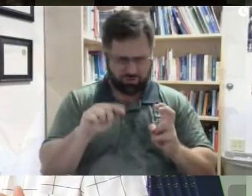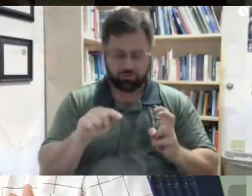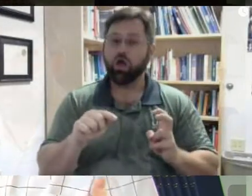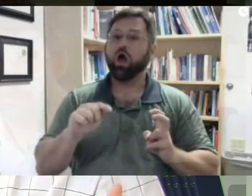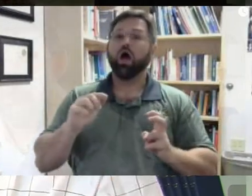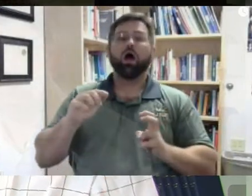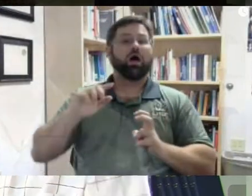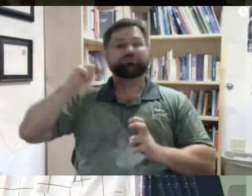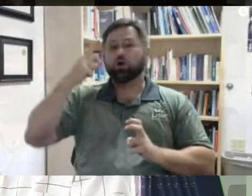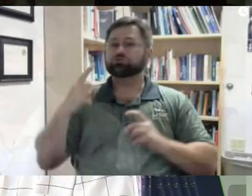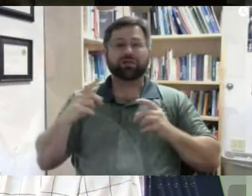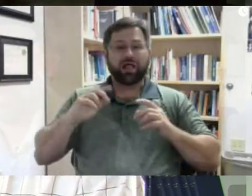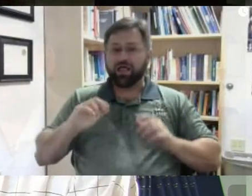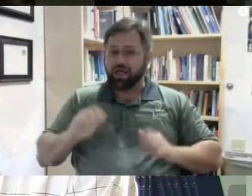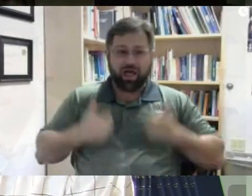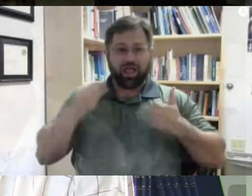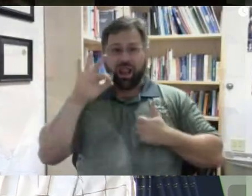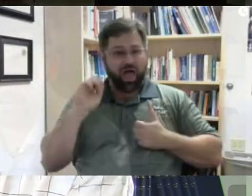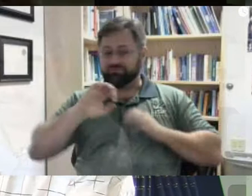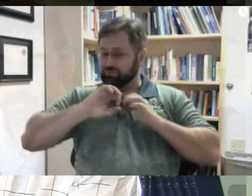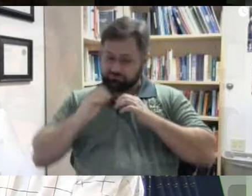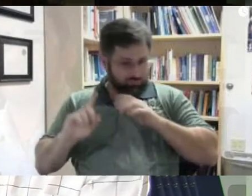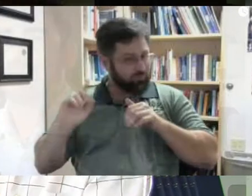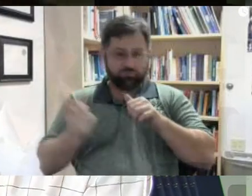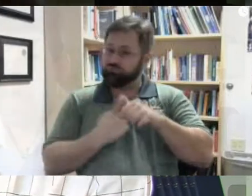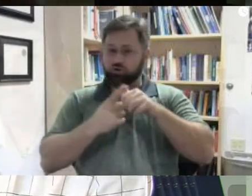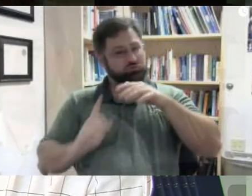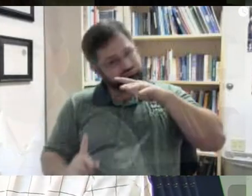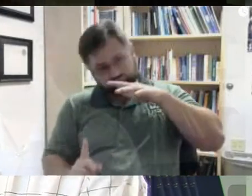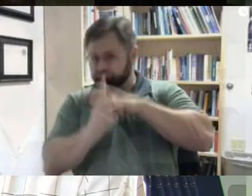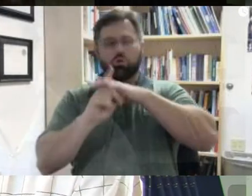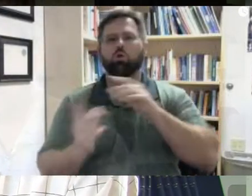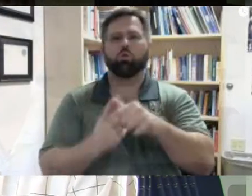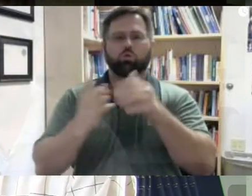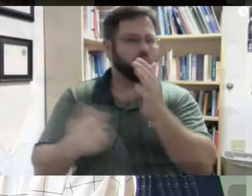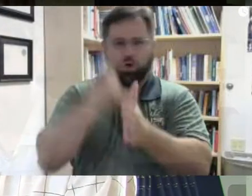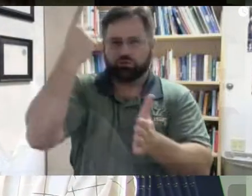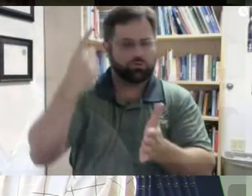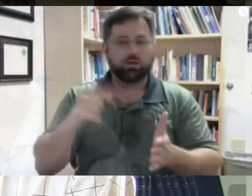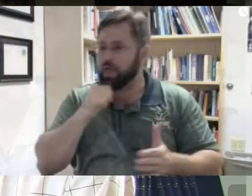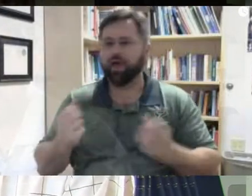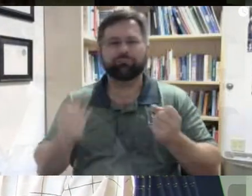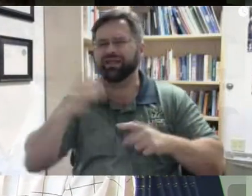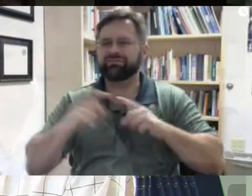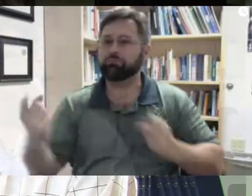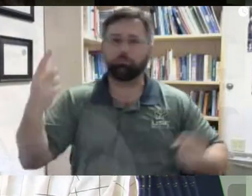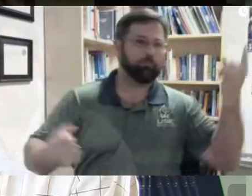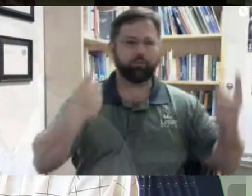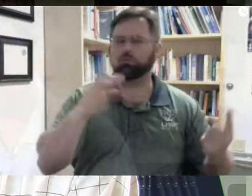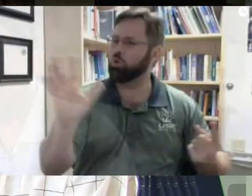plants, all animals, algae, fungi and so on, everything you can see, everything which is important to us on this planet, shares